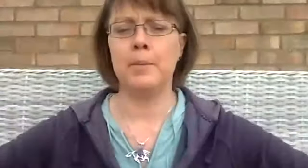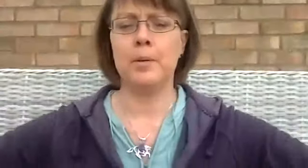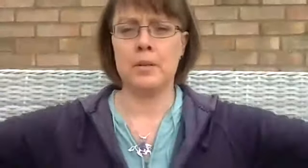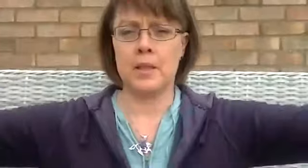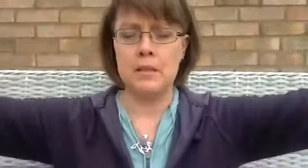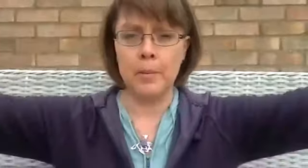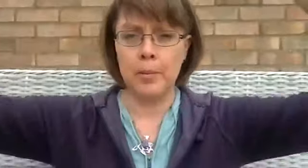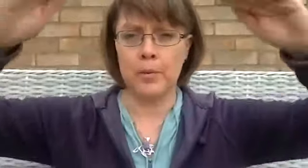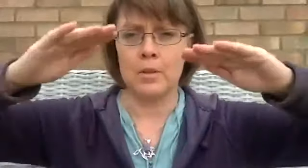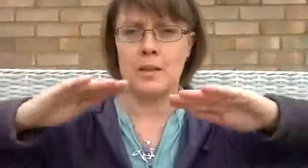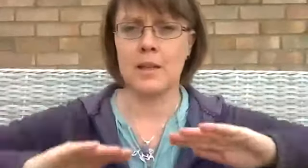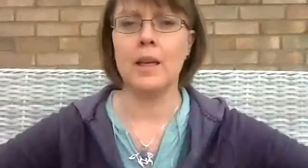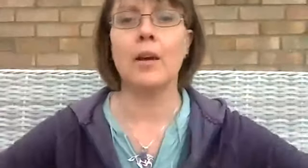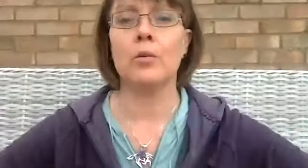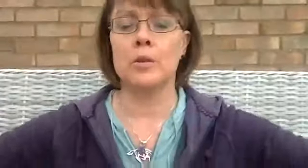You are